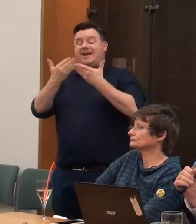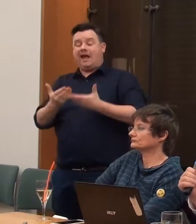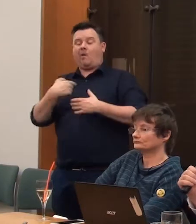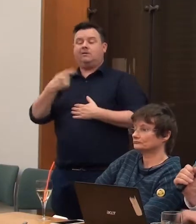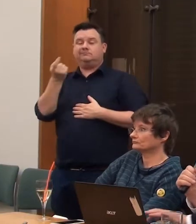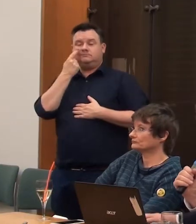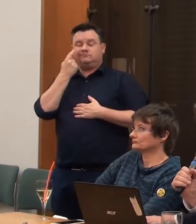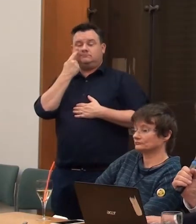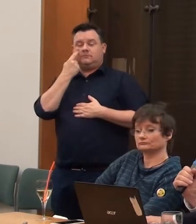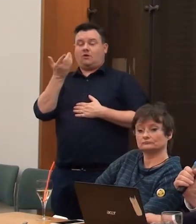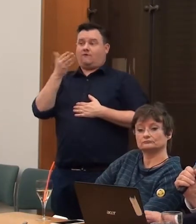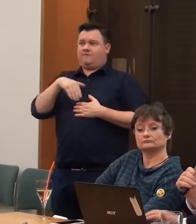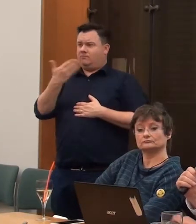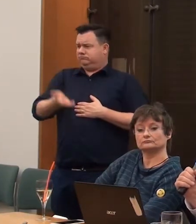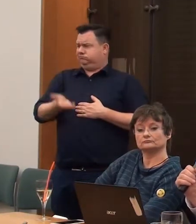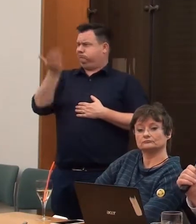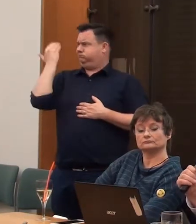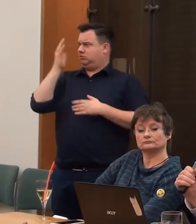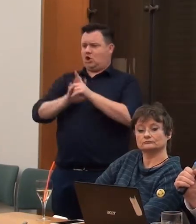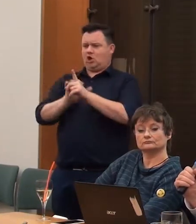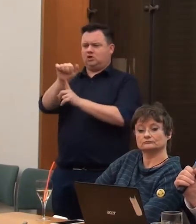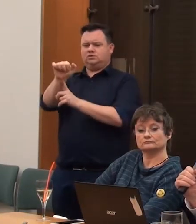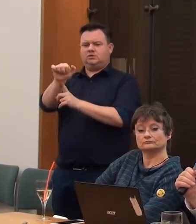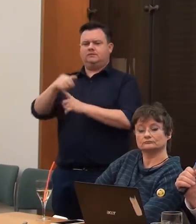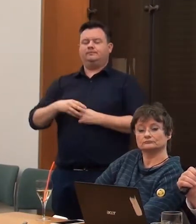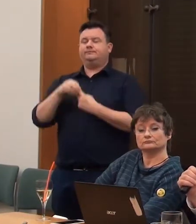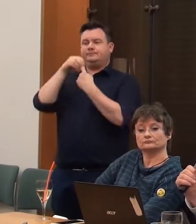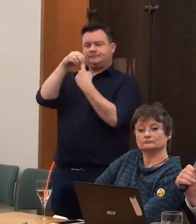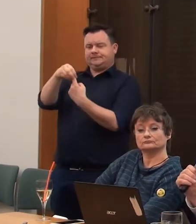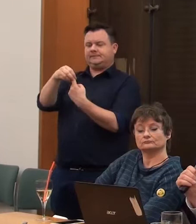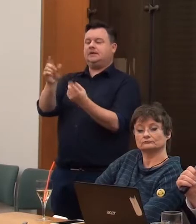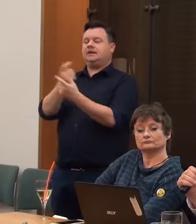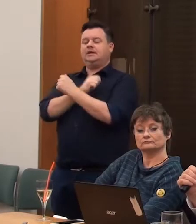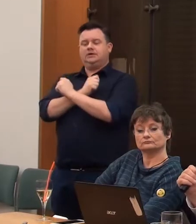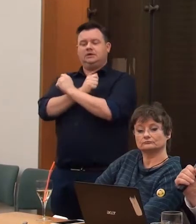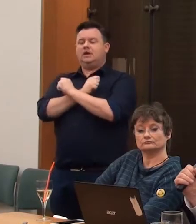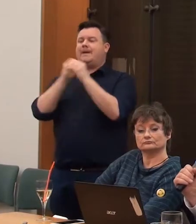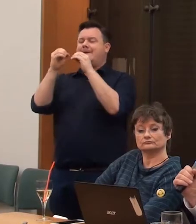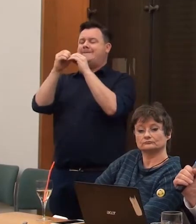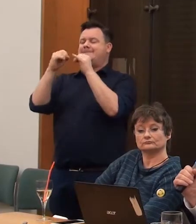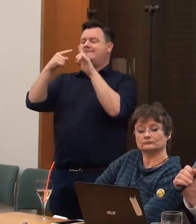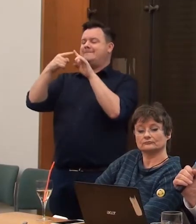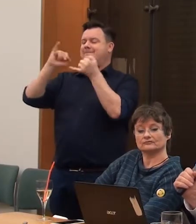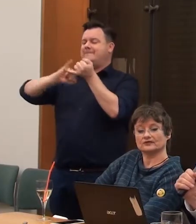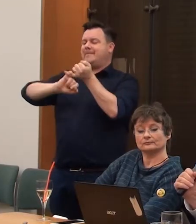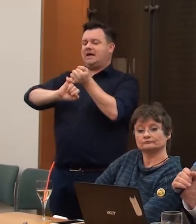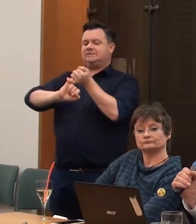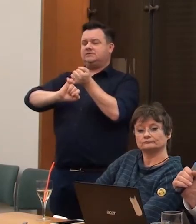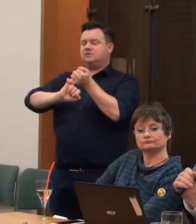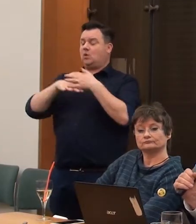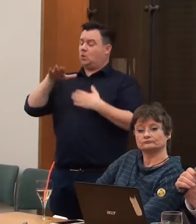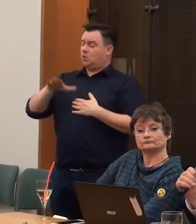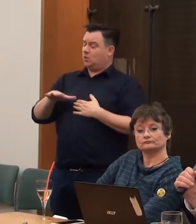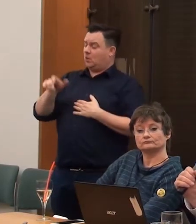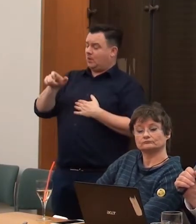that come from this ancient culture. First of all, in Egypt, there was the god Bez, who was a shore person,